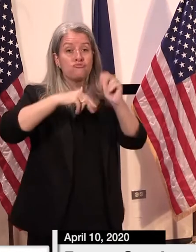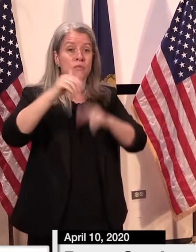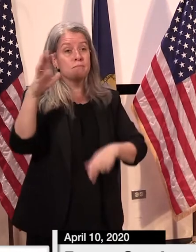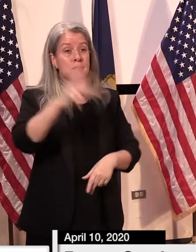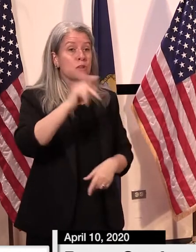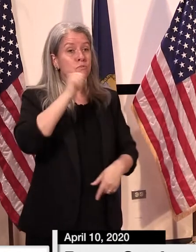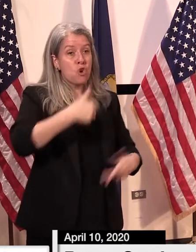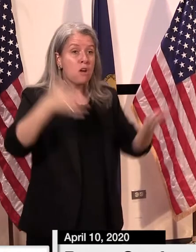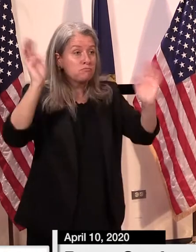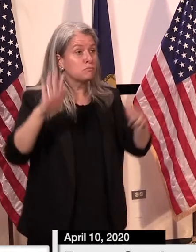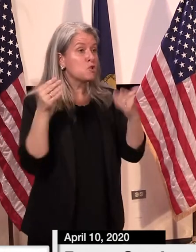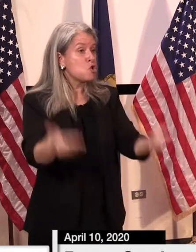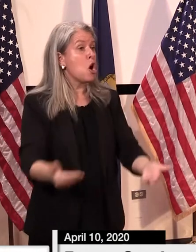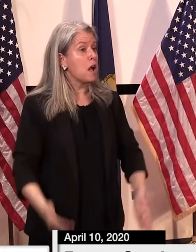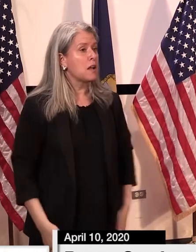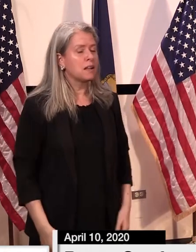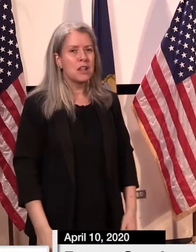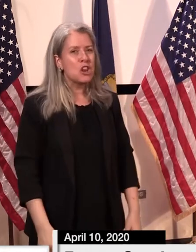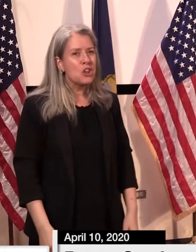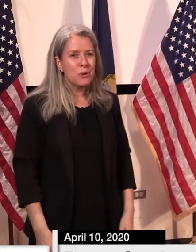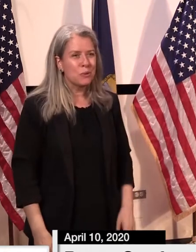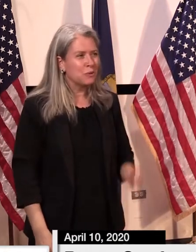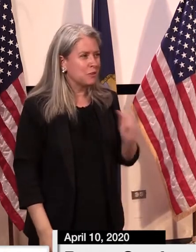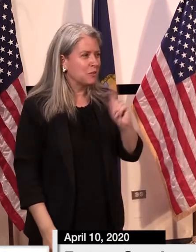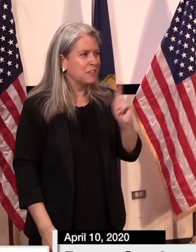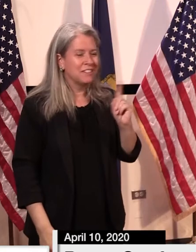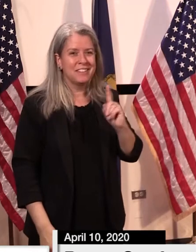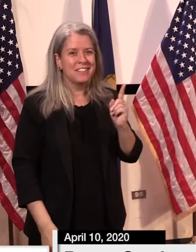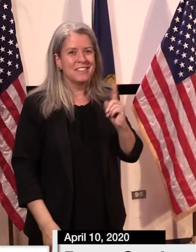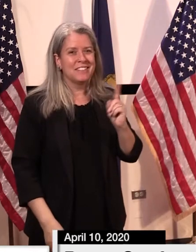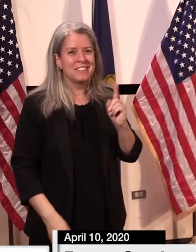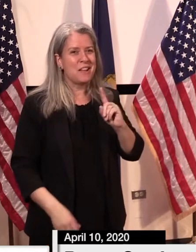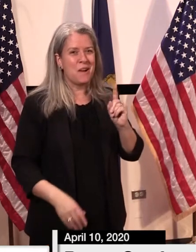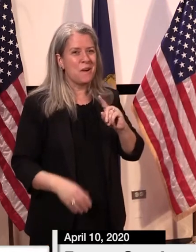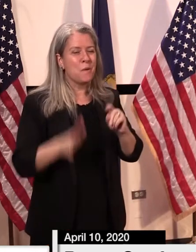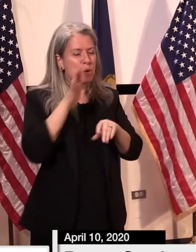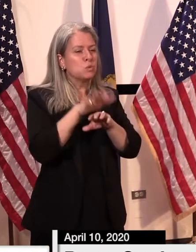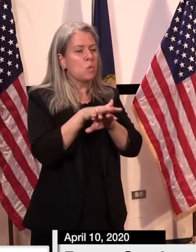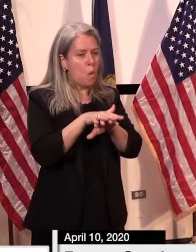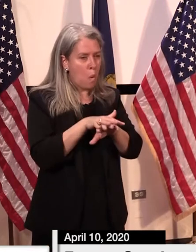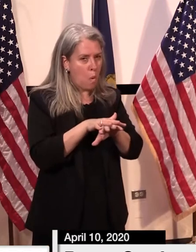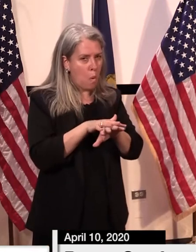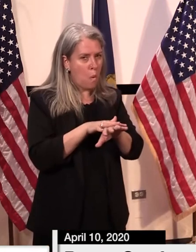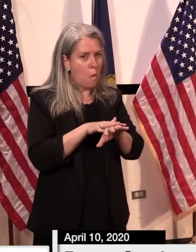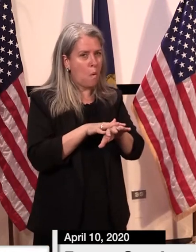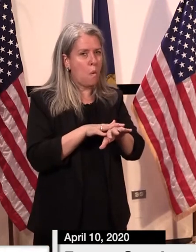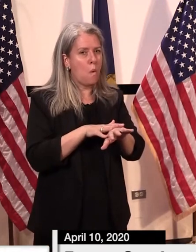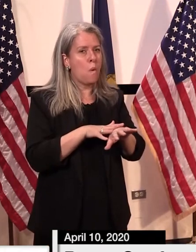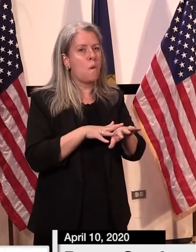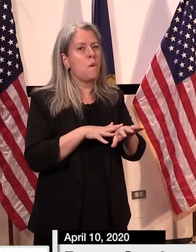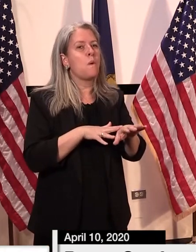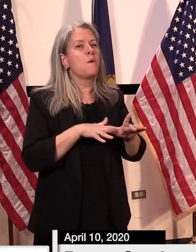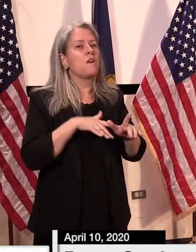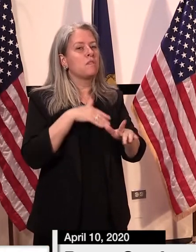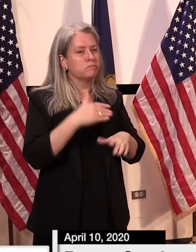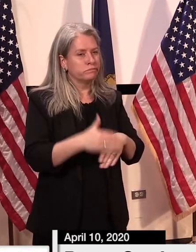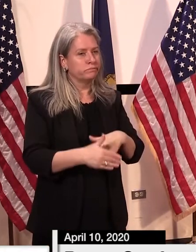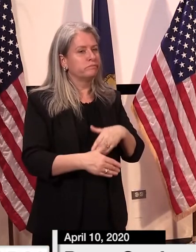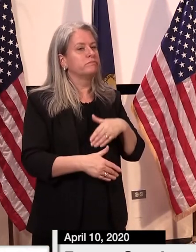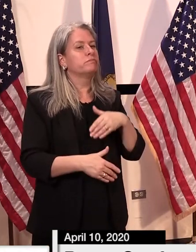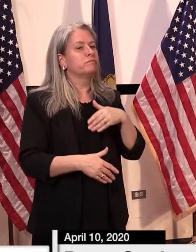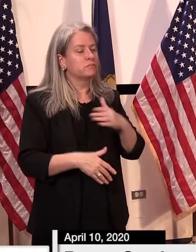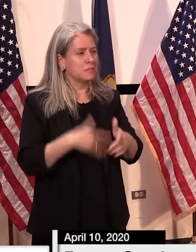go back to work tomorrow. Uh, we're going to, uh, provide for a phased in approach of some way. We're engaging with the contractors,